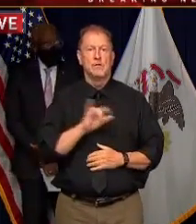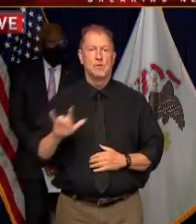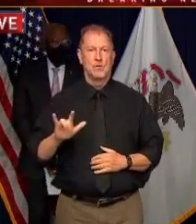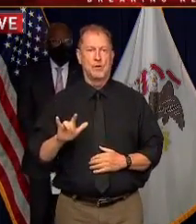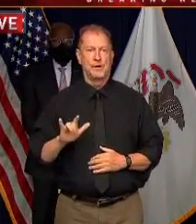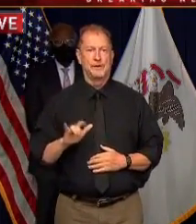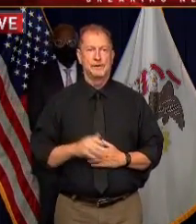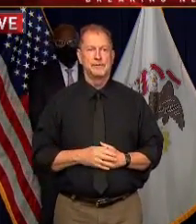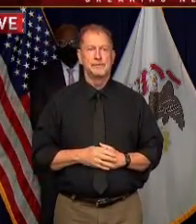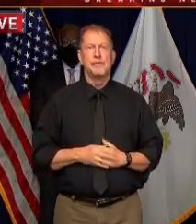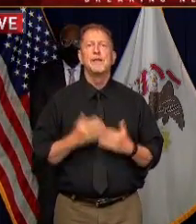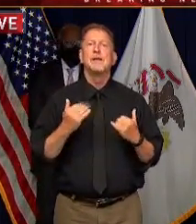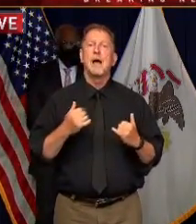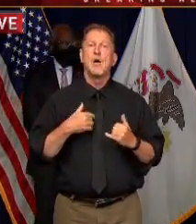during comment